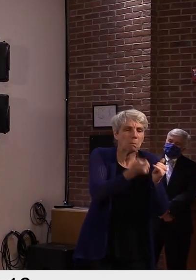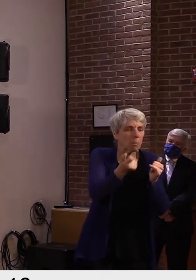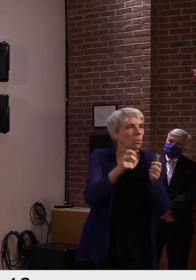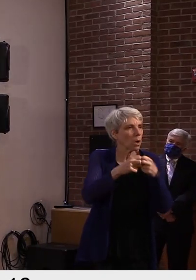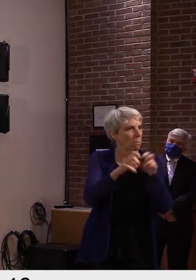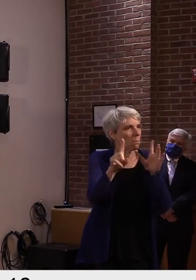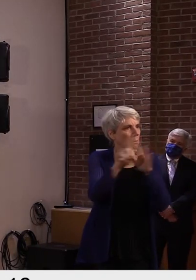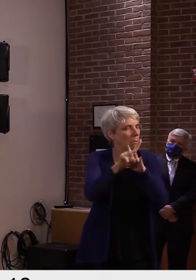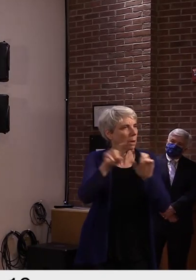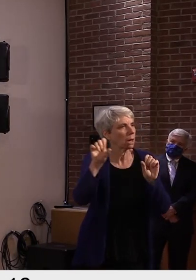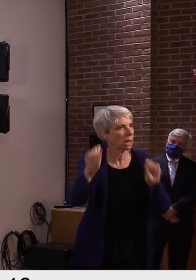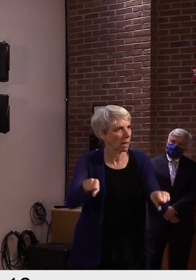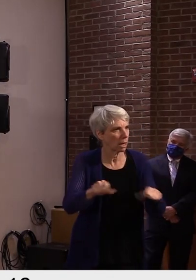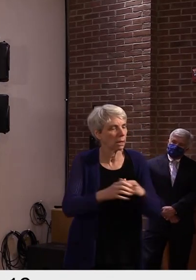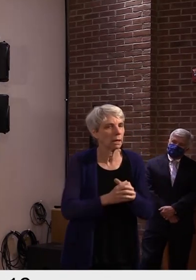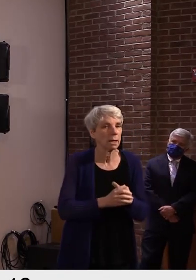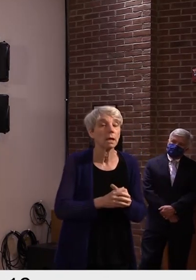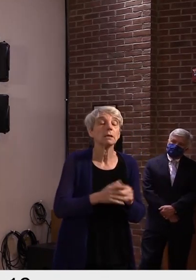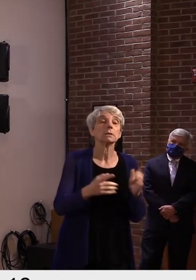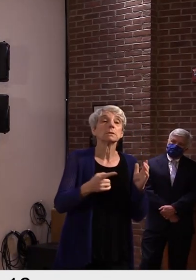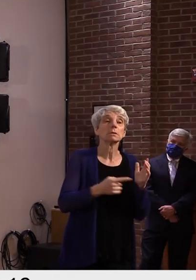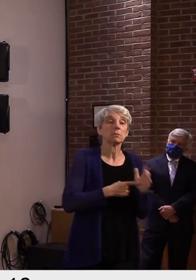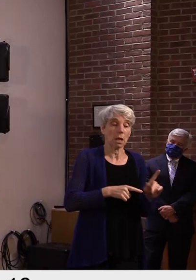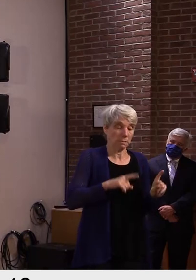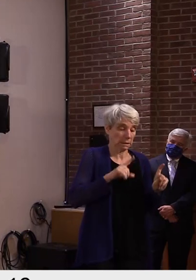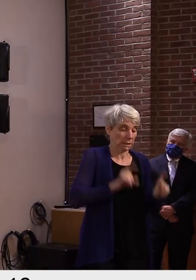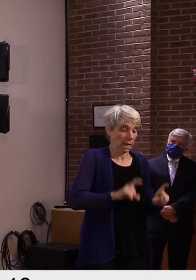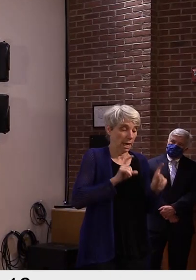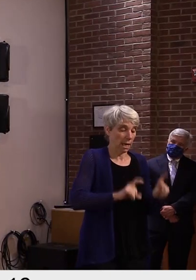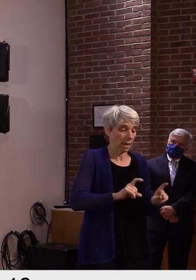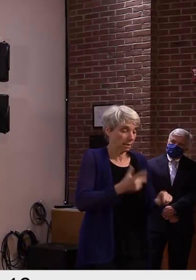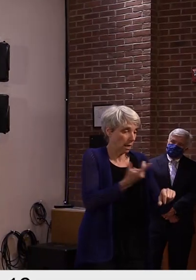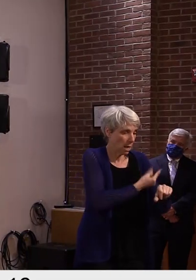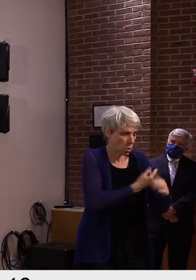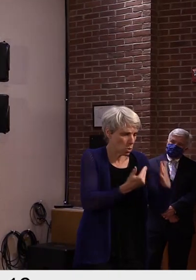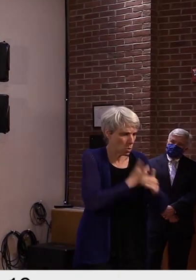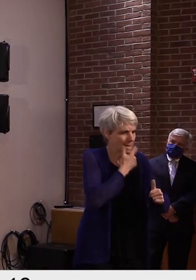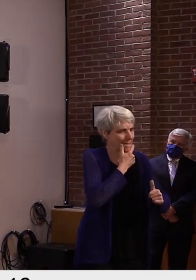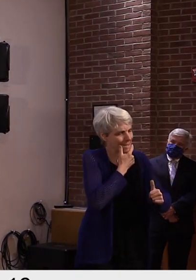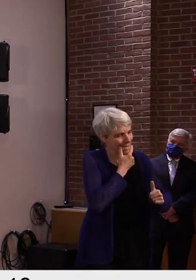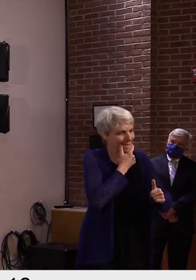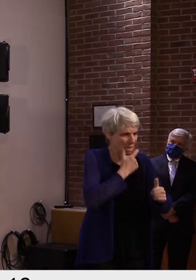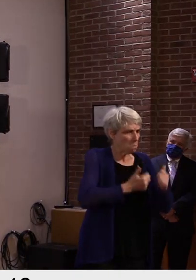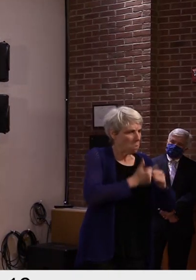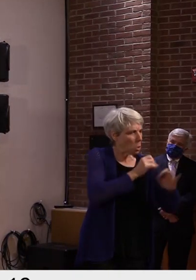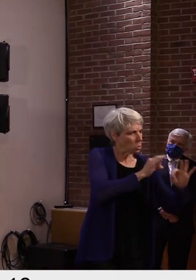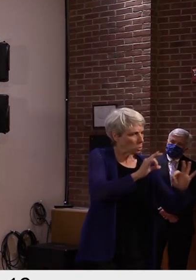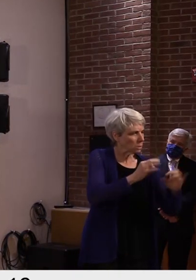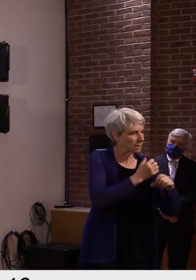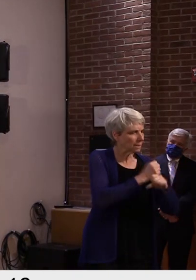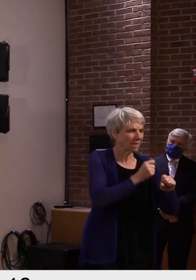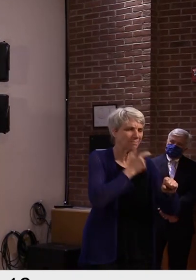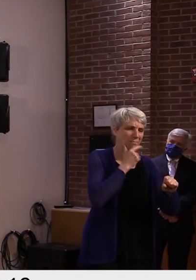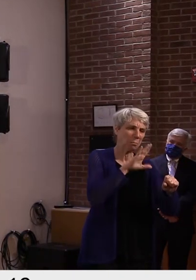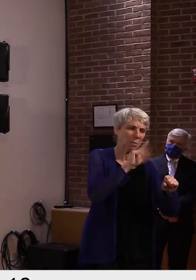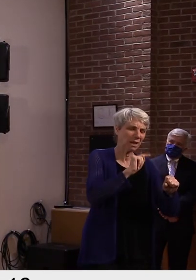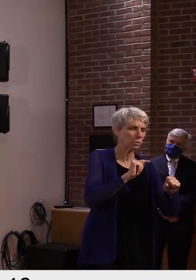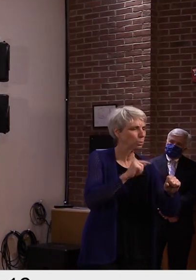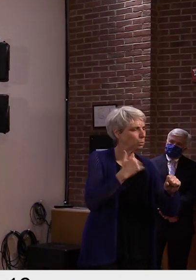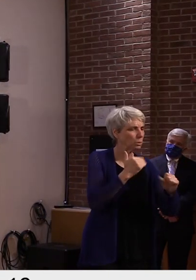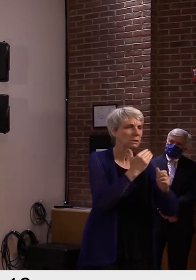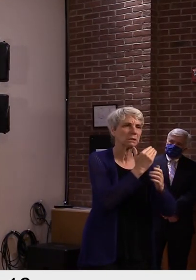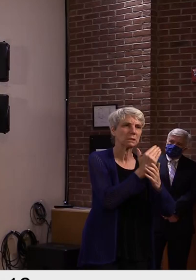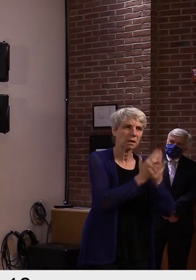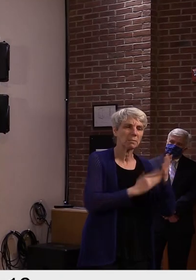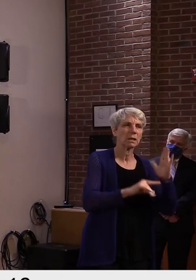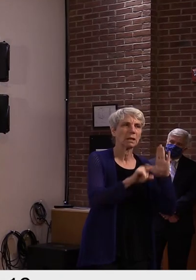they significant enough that you wouldn't want anybody to get the vaccine? And that can be determined because we'll have seen those during